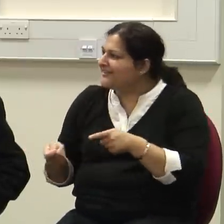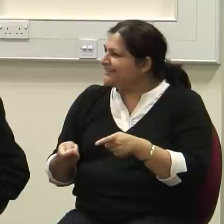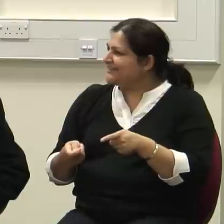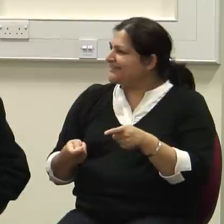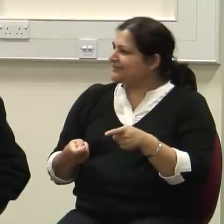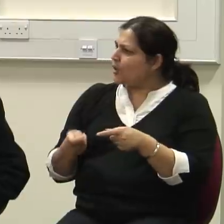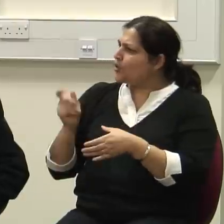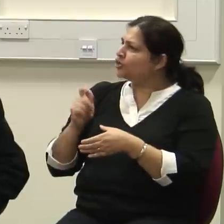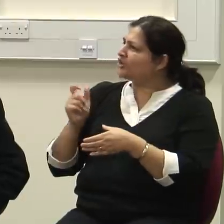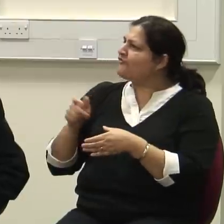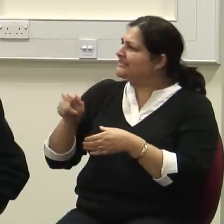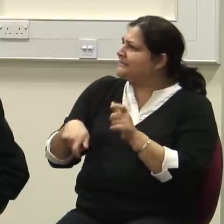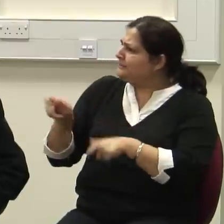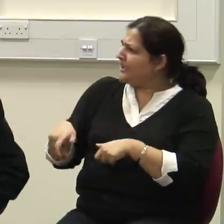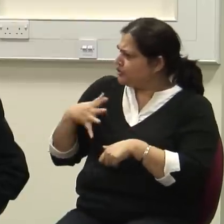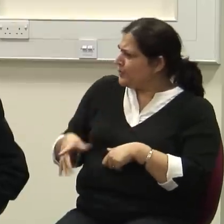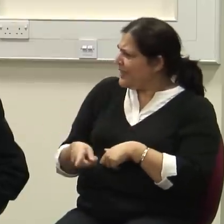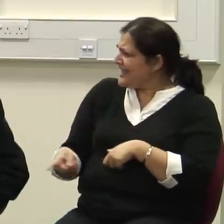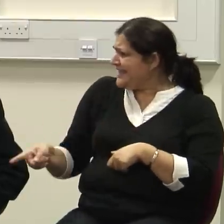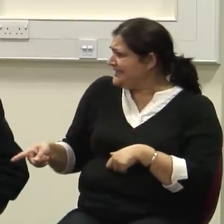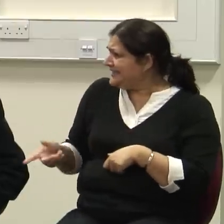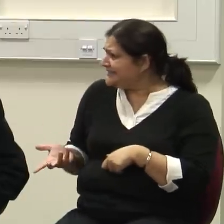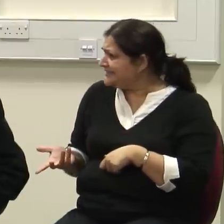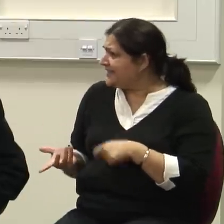in those days. Yes.